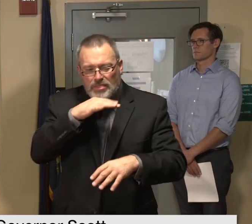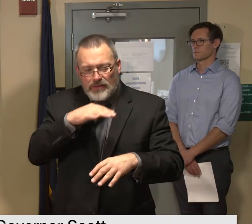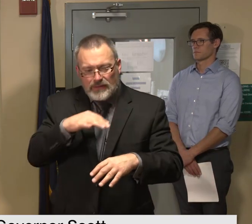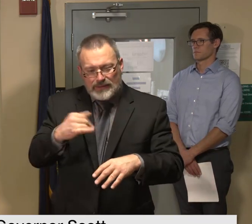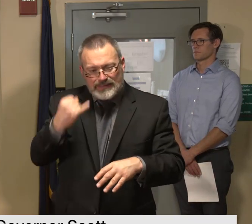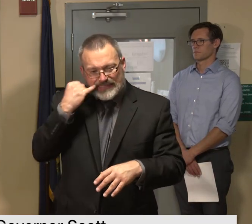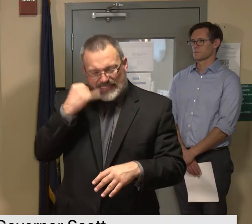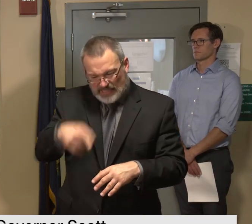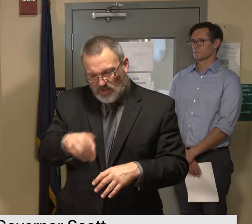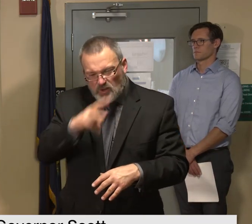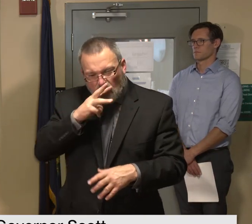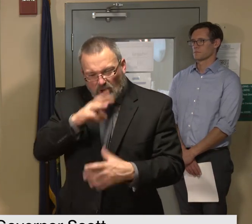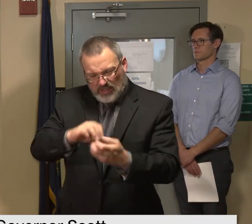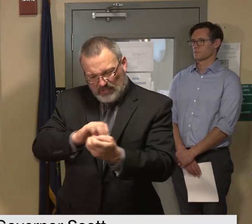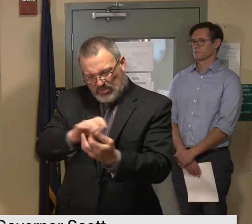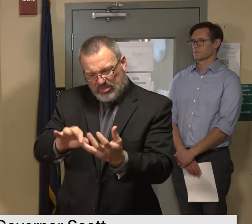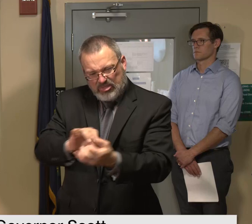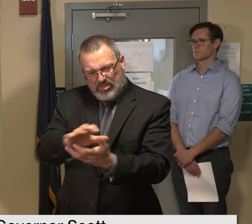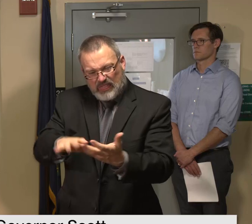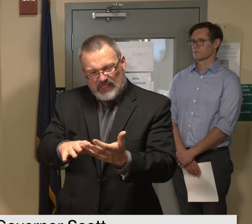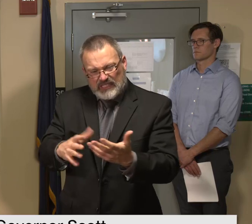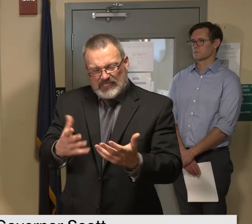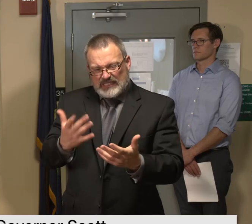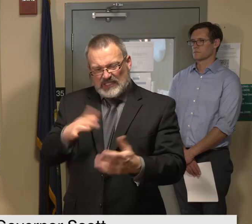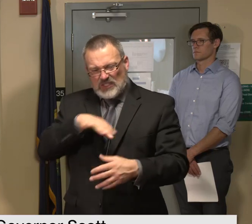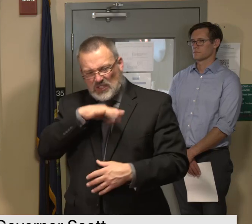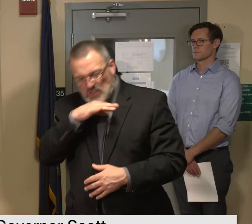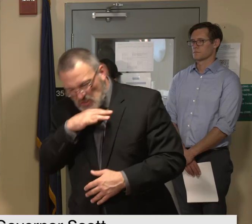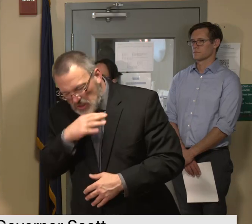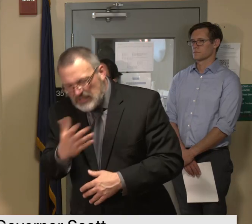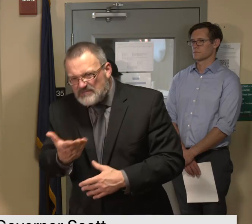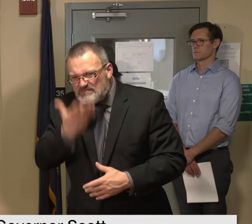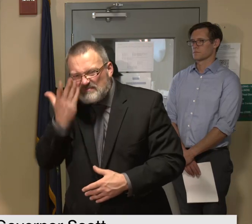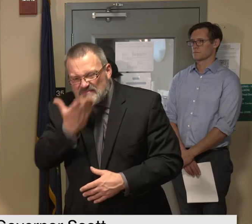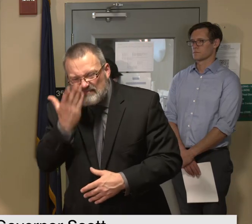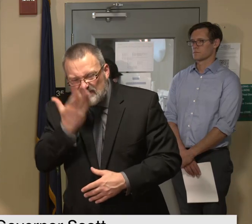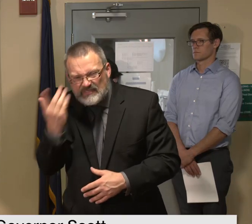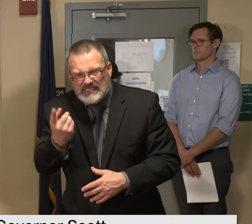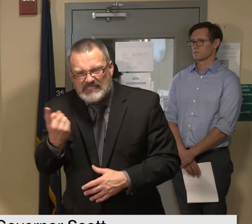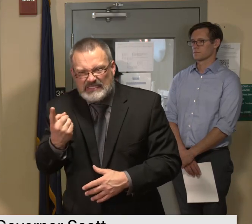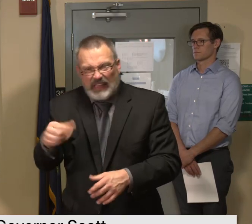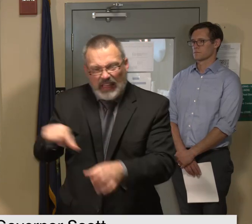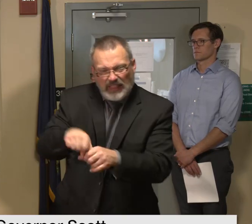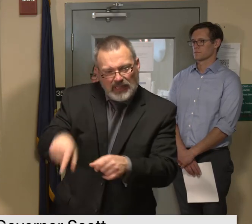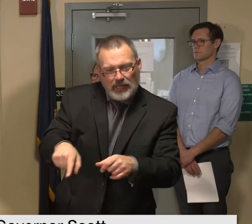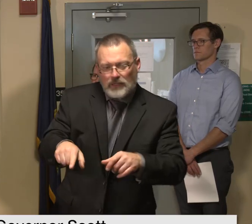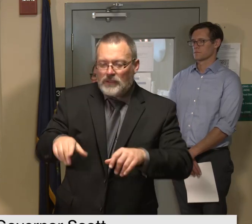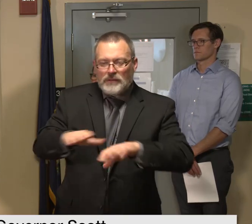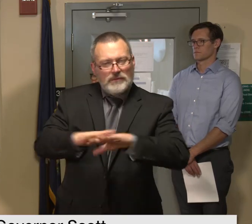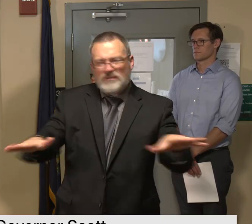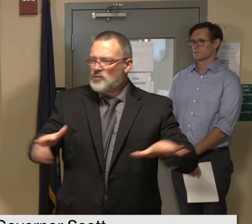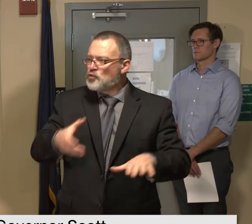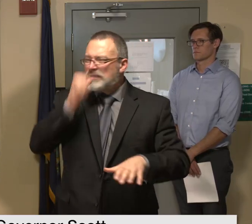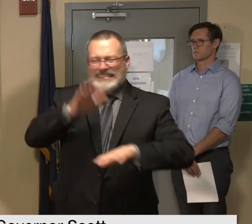full of sediments or smells like chemicals or fuel certainly do not drink it